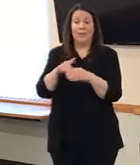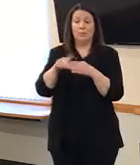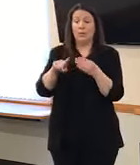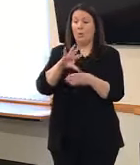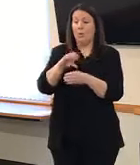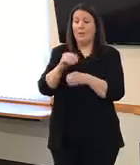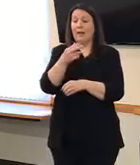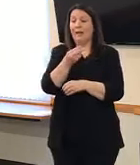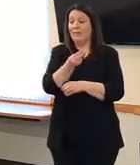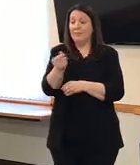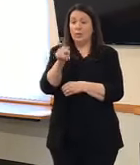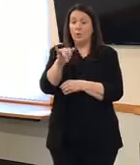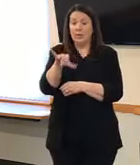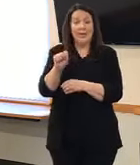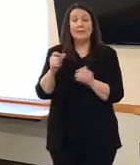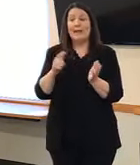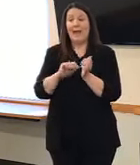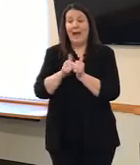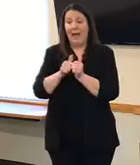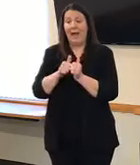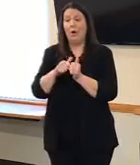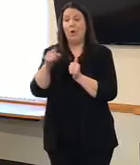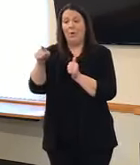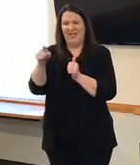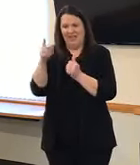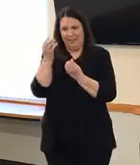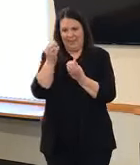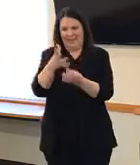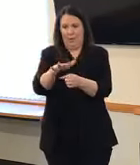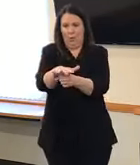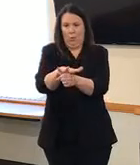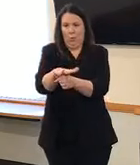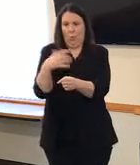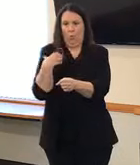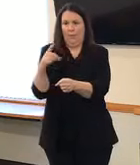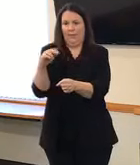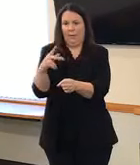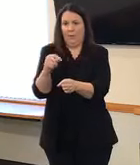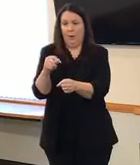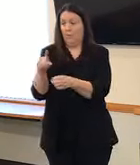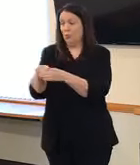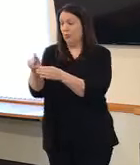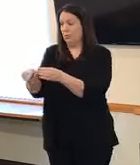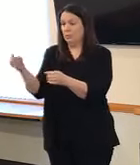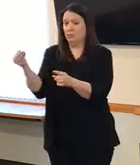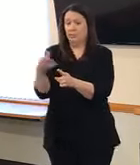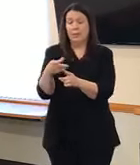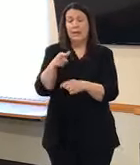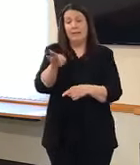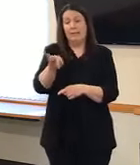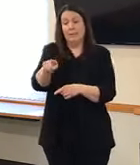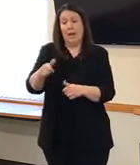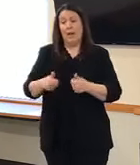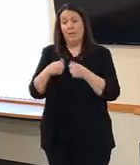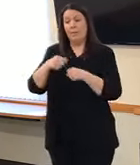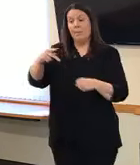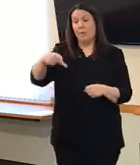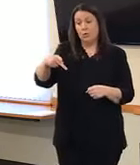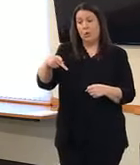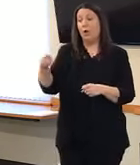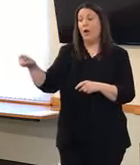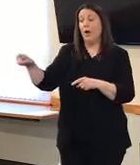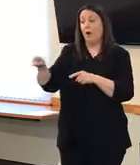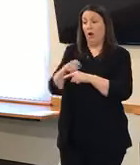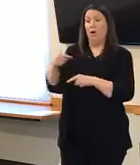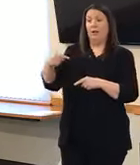it is notified through their resident local health departments that they're a resident of. So if they are a Peoria County resident, they should expect a phone call